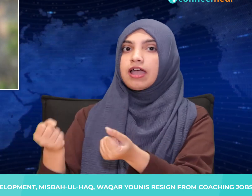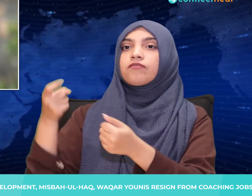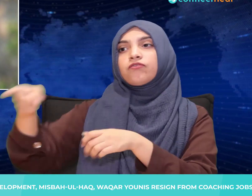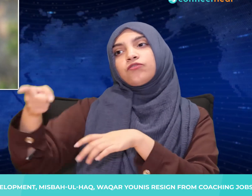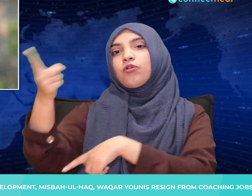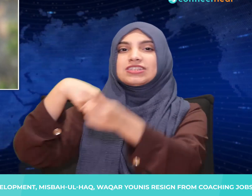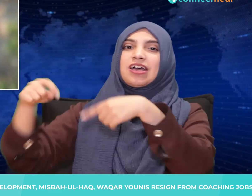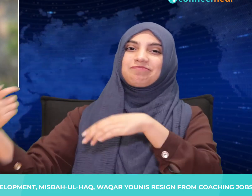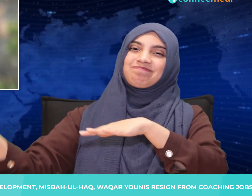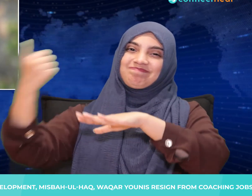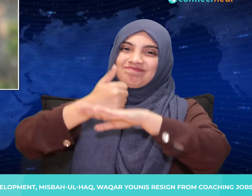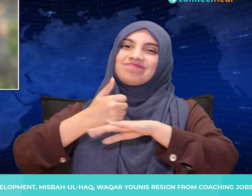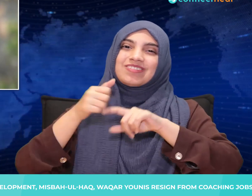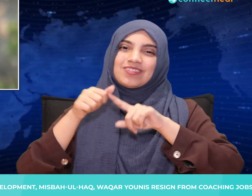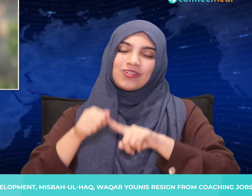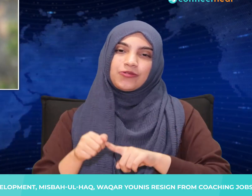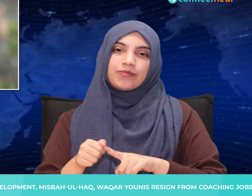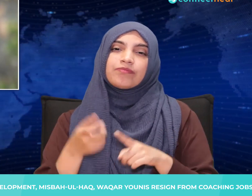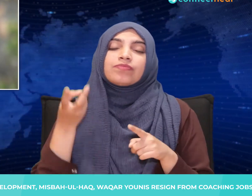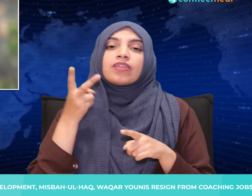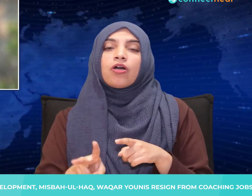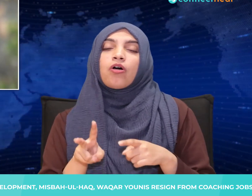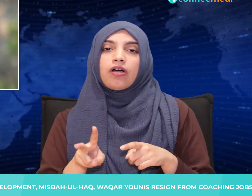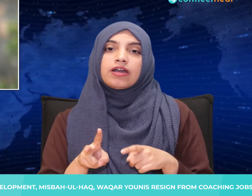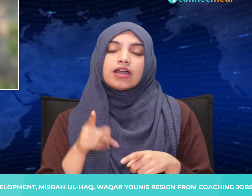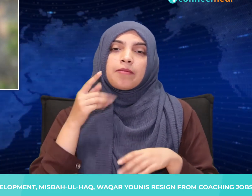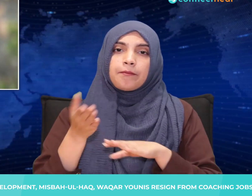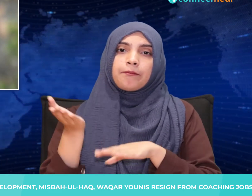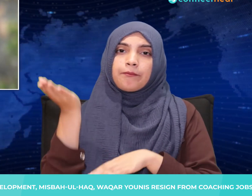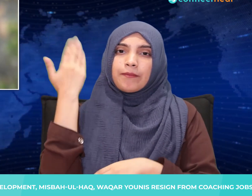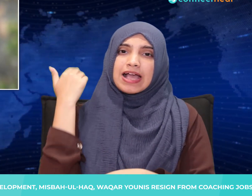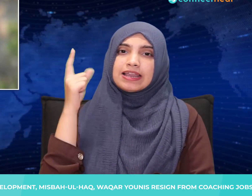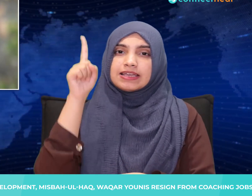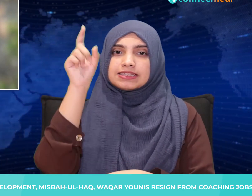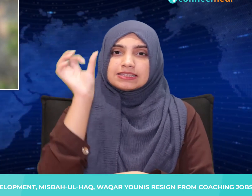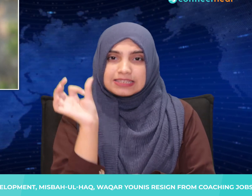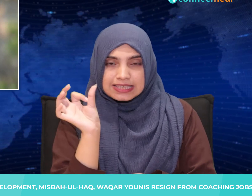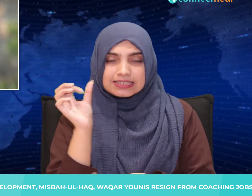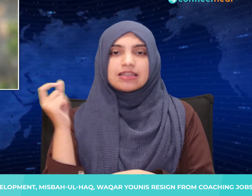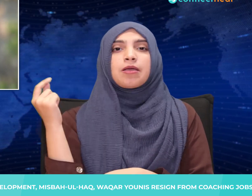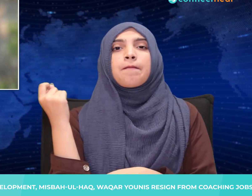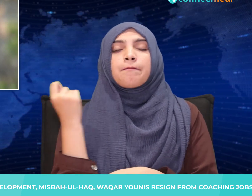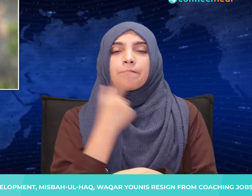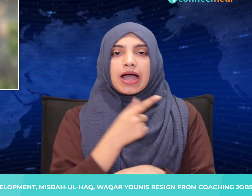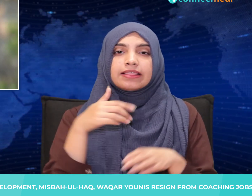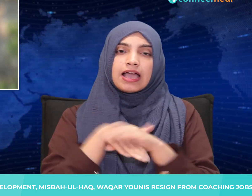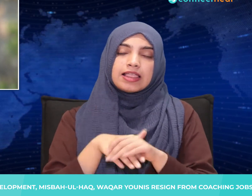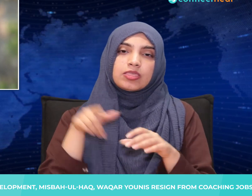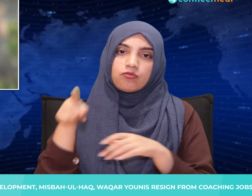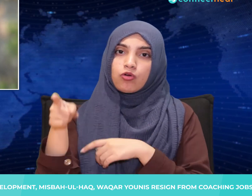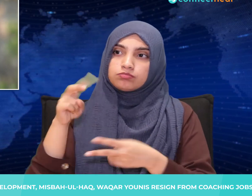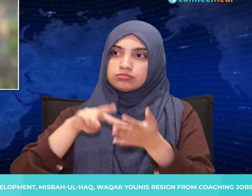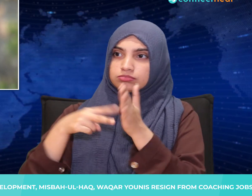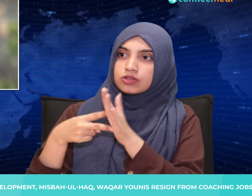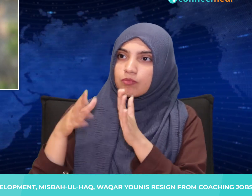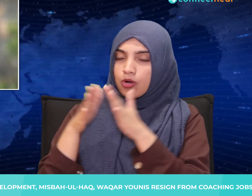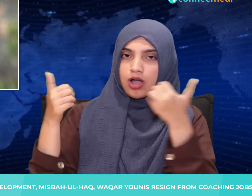Biosecure environments in the past 16 months have had their impact, something we had never